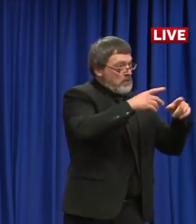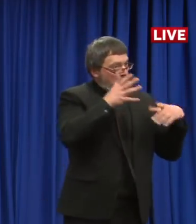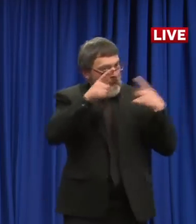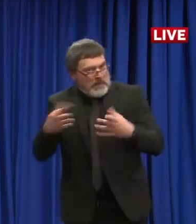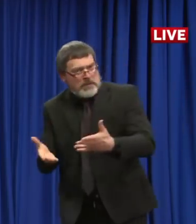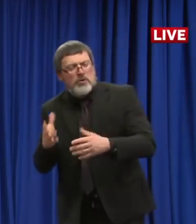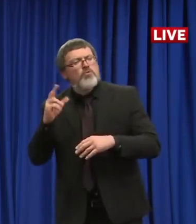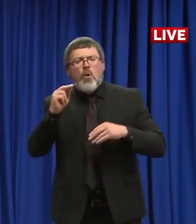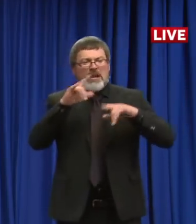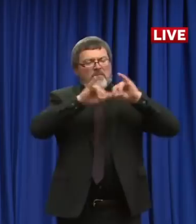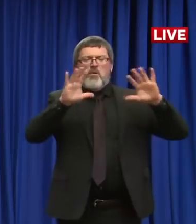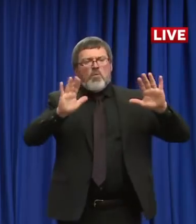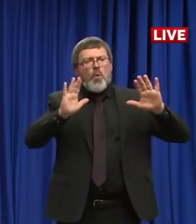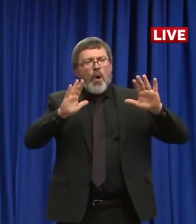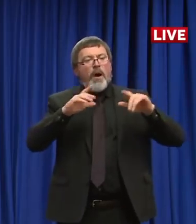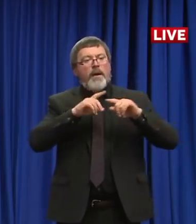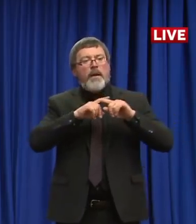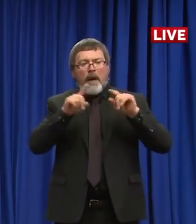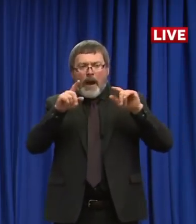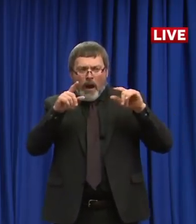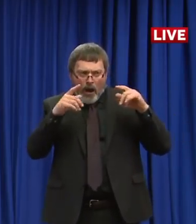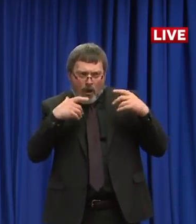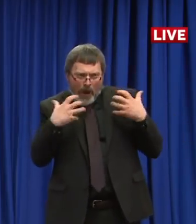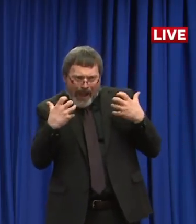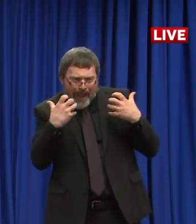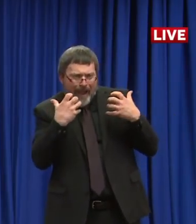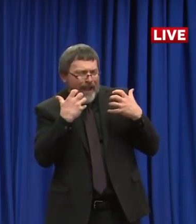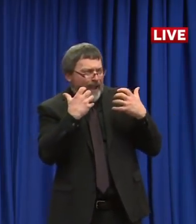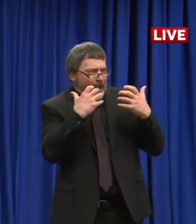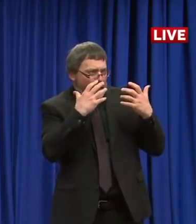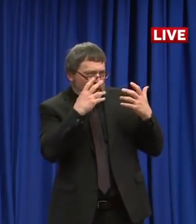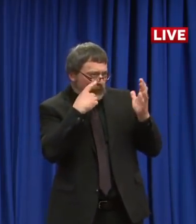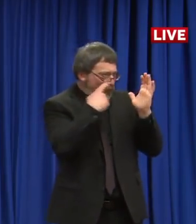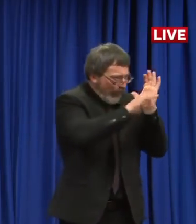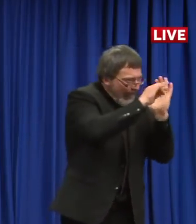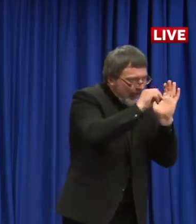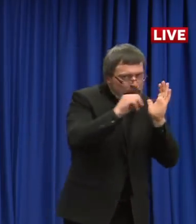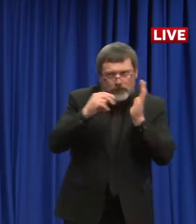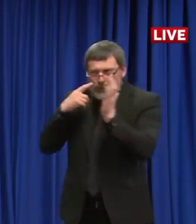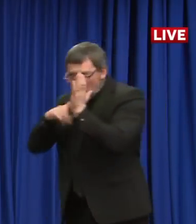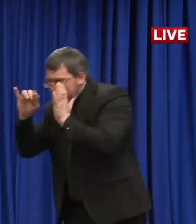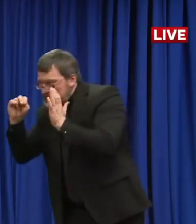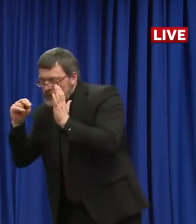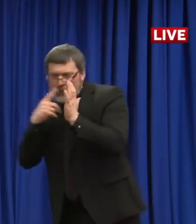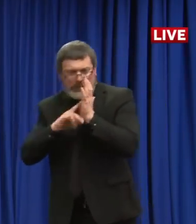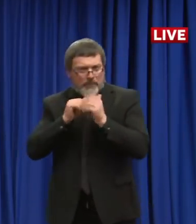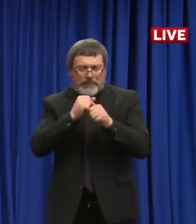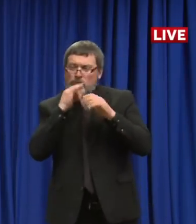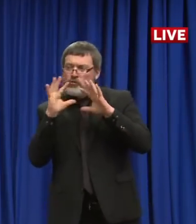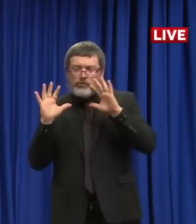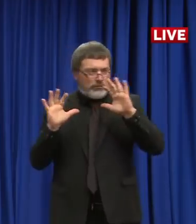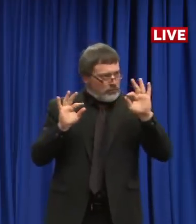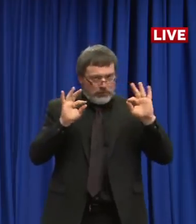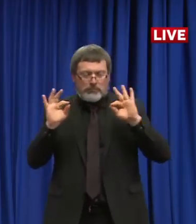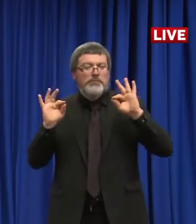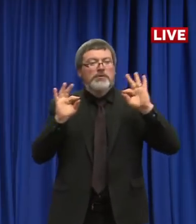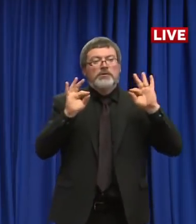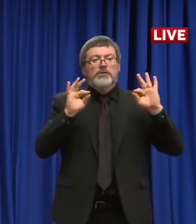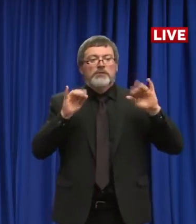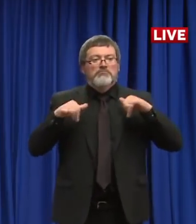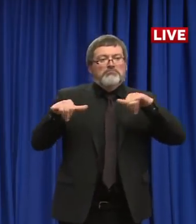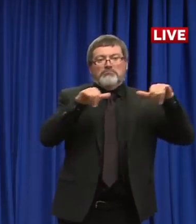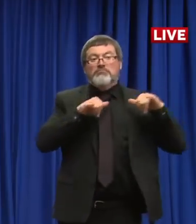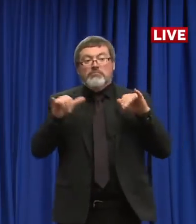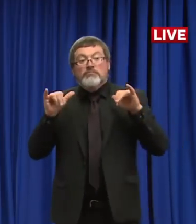in New Hampshire, but understanding where they are when we talk about reopening possibly the economy, reopening different aspects that we've had to make the very